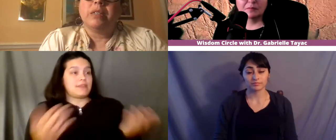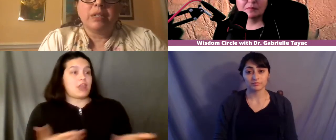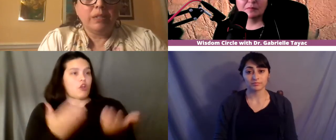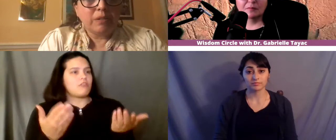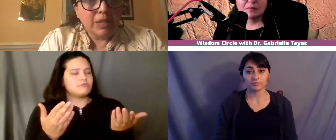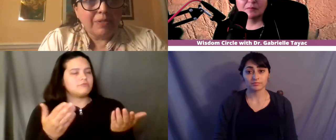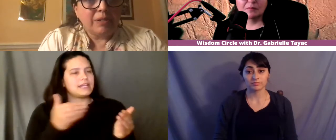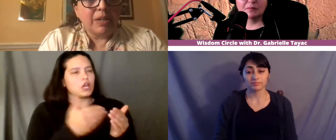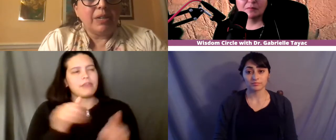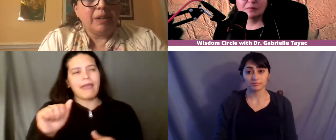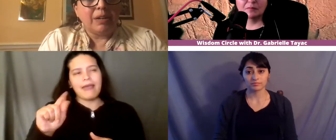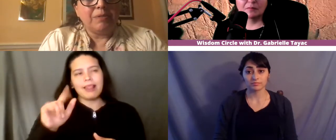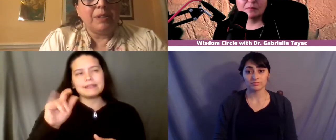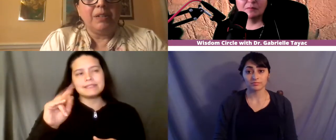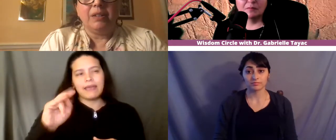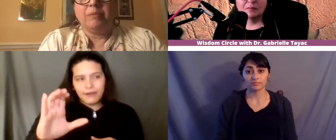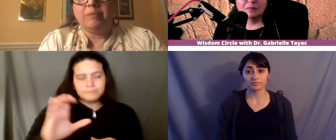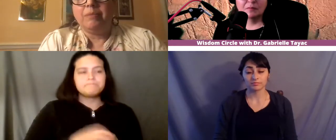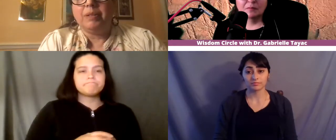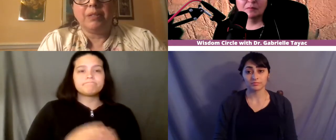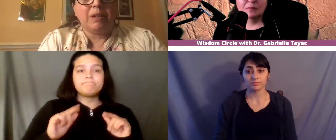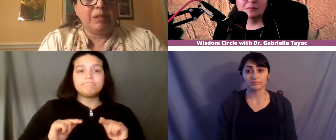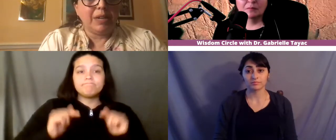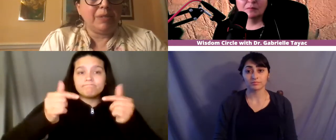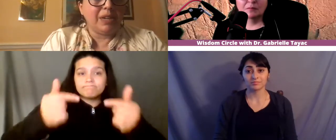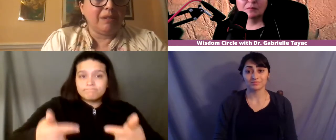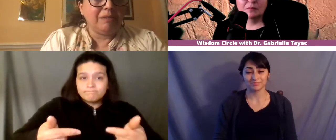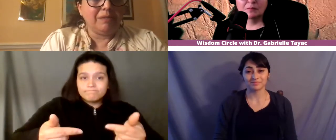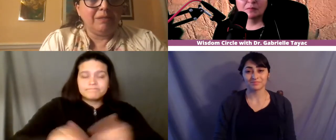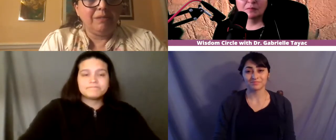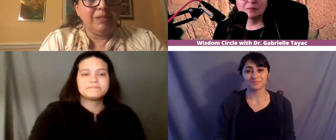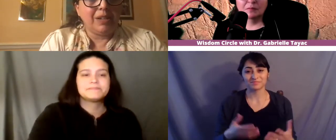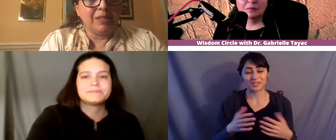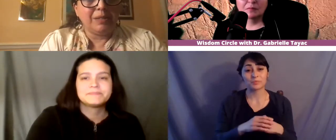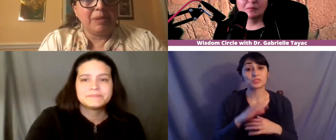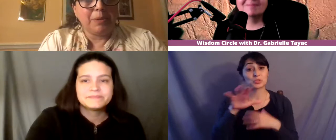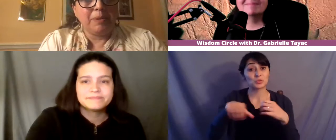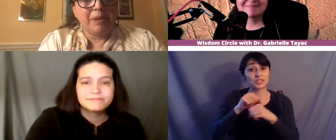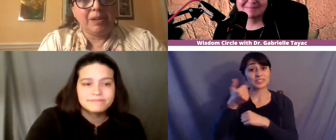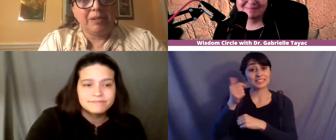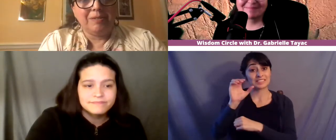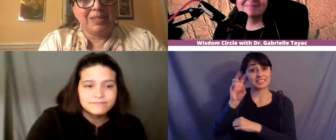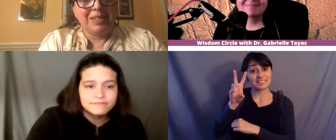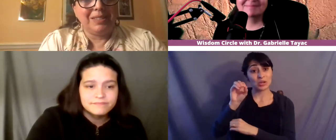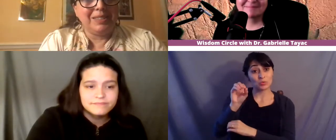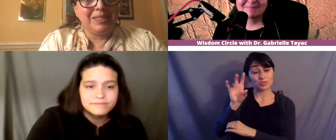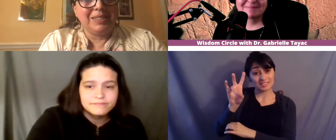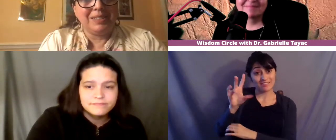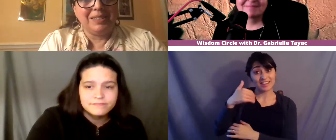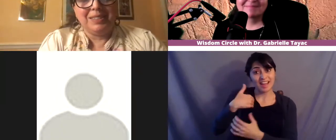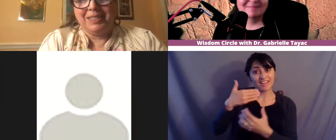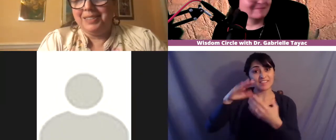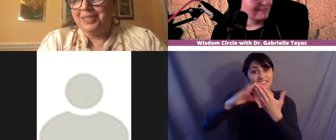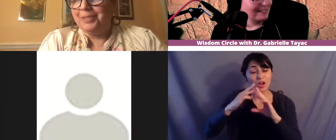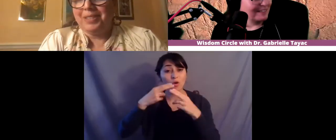in 1607 right you have um what was called jamestown john smith uh who was not like